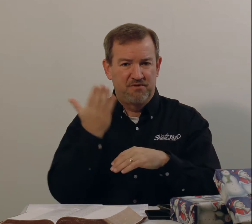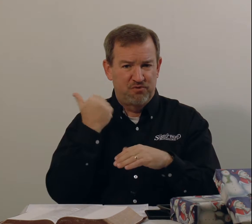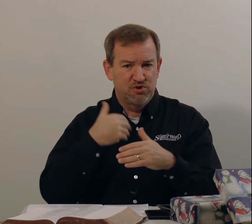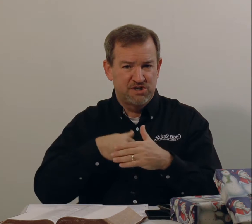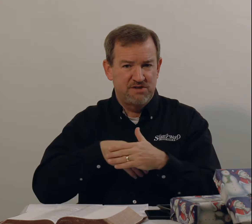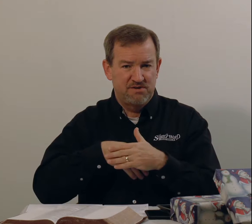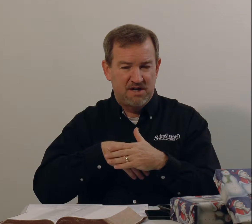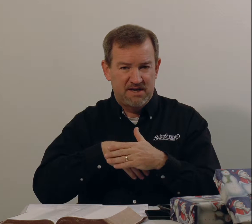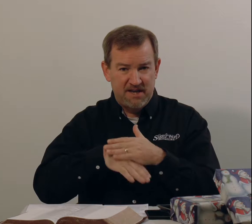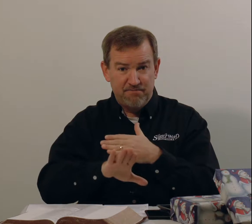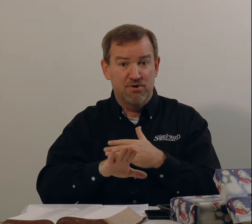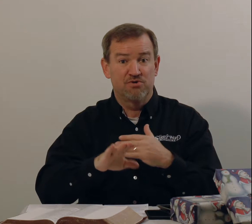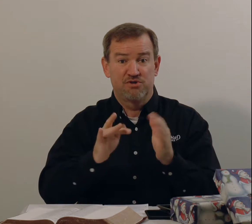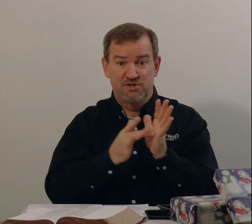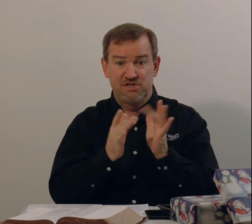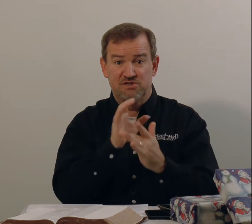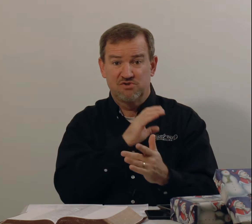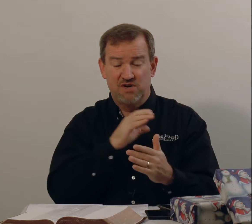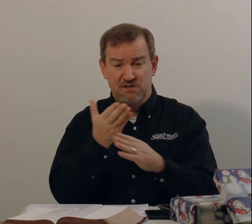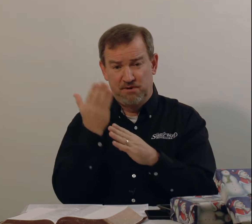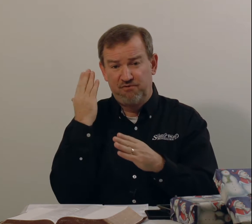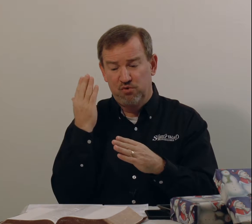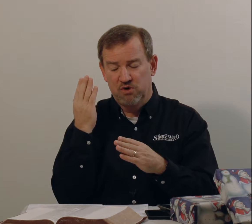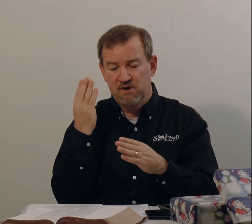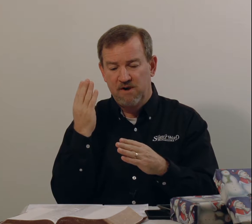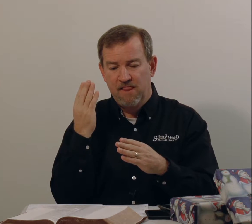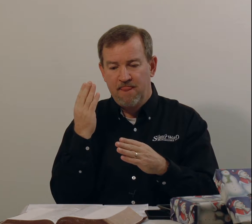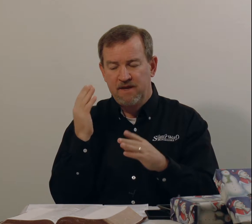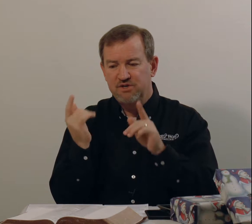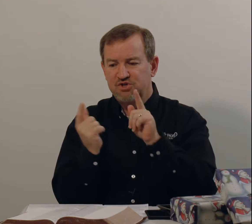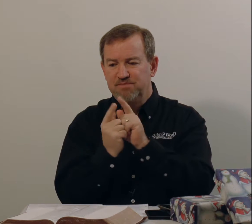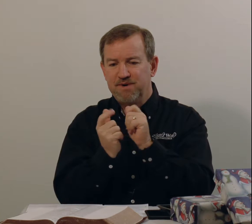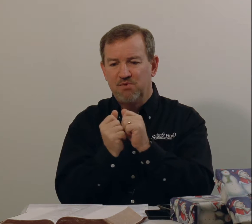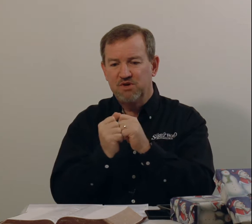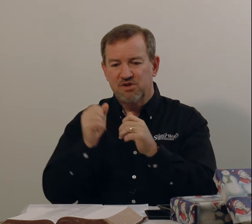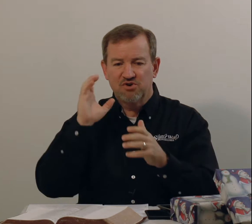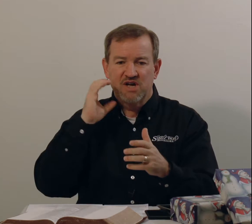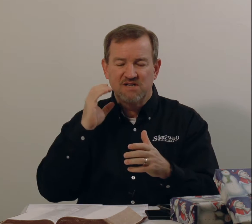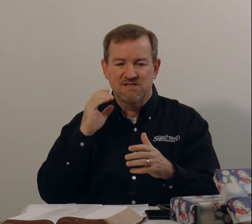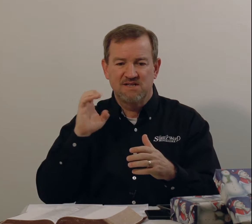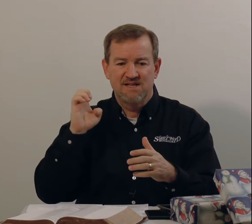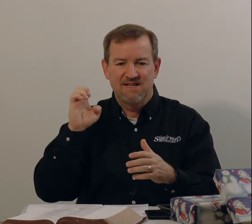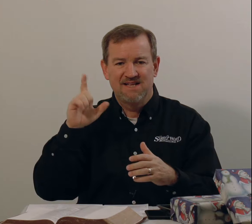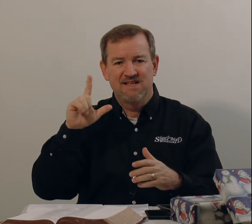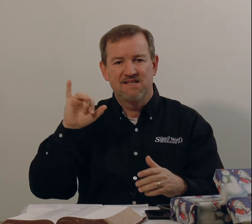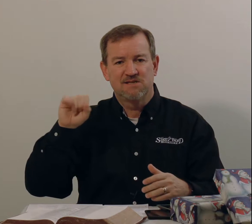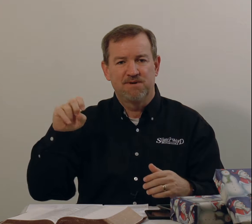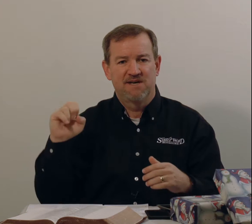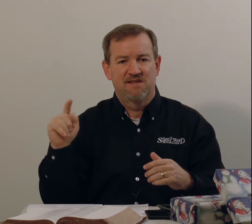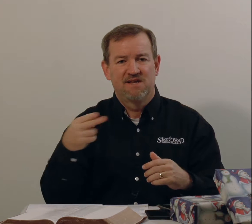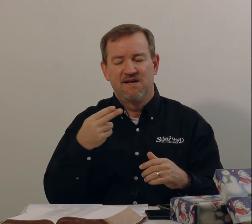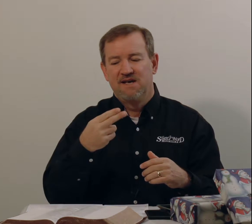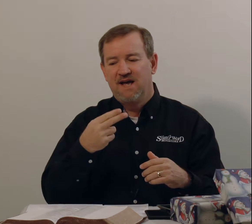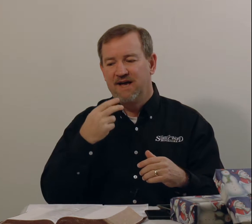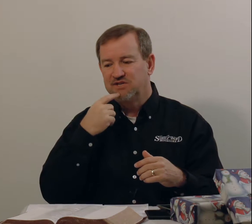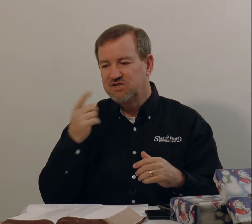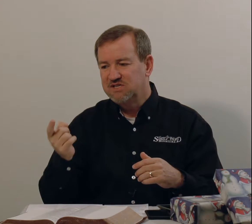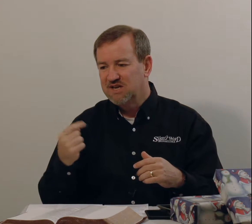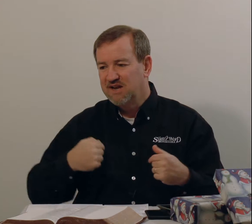before she gave birth to Jesus Christ, before she met with her cousin, Elizabeth, and she said,